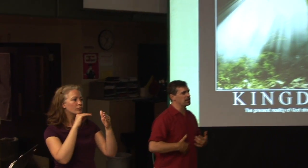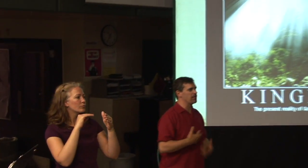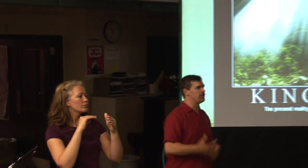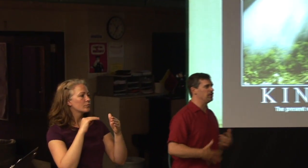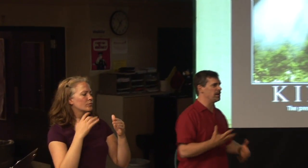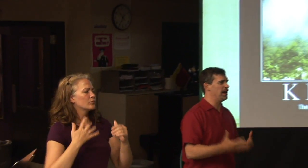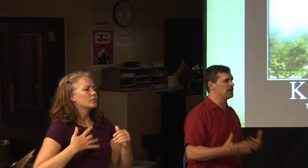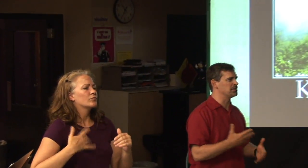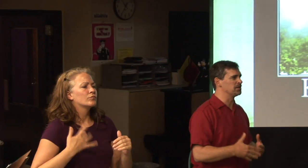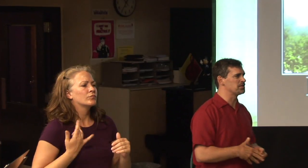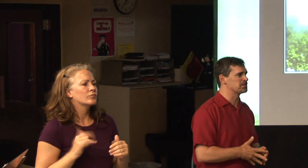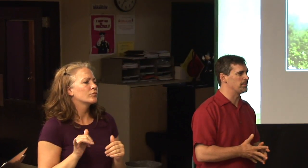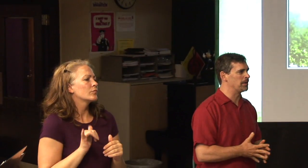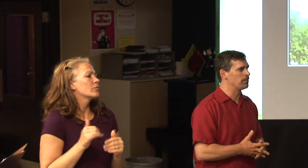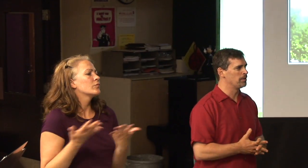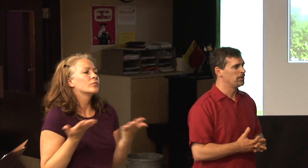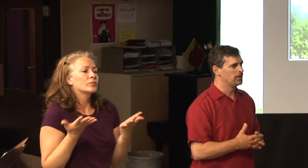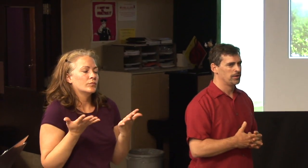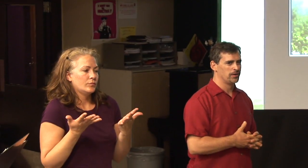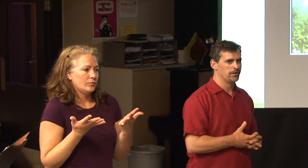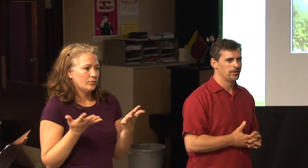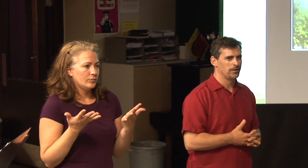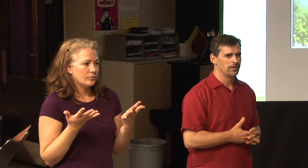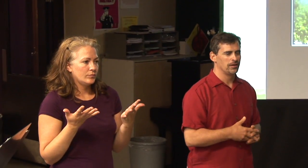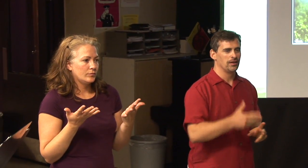What was like the gut feeling you had as you listened to some of them?